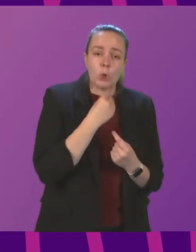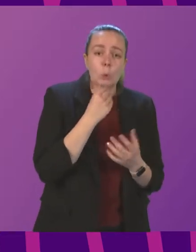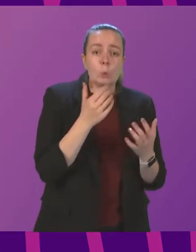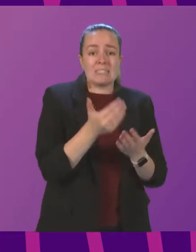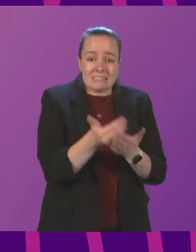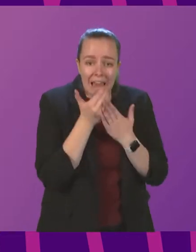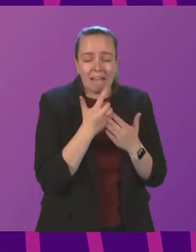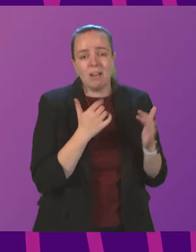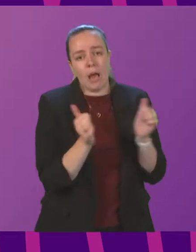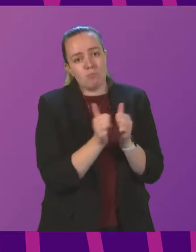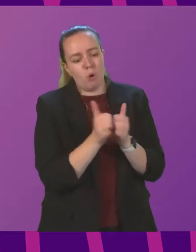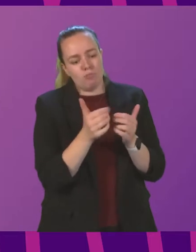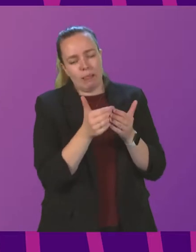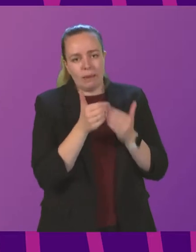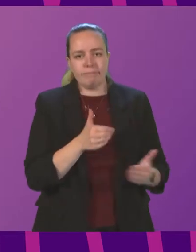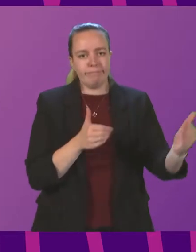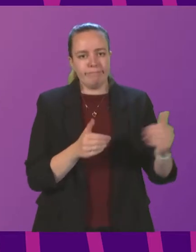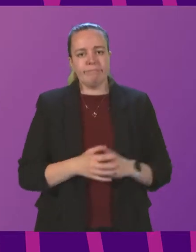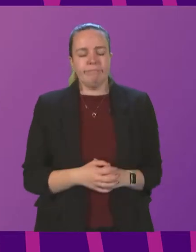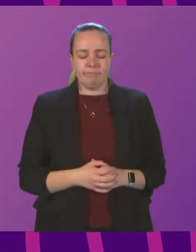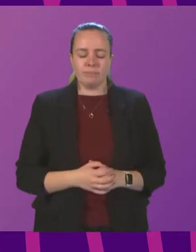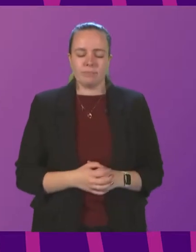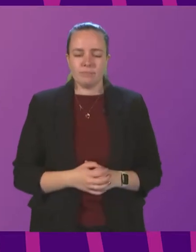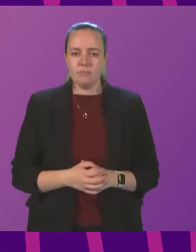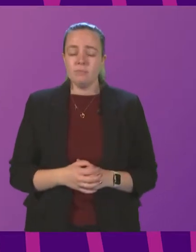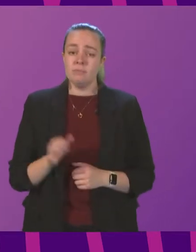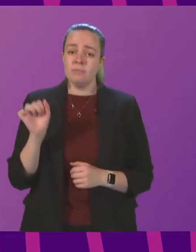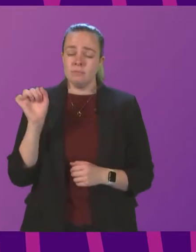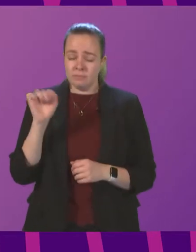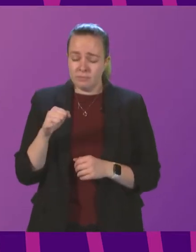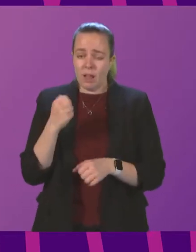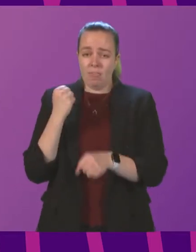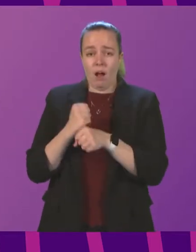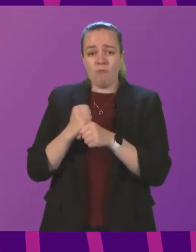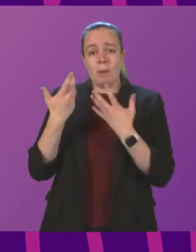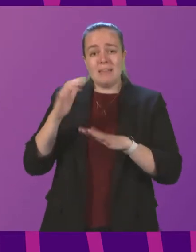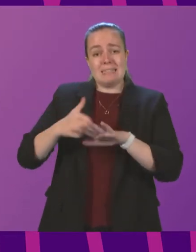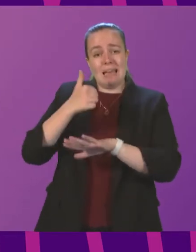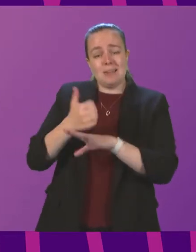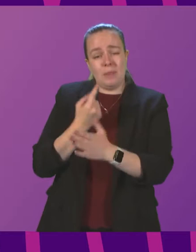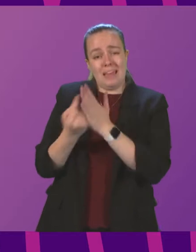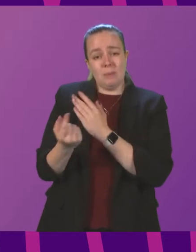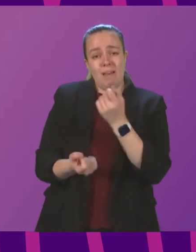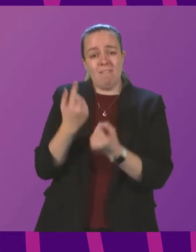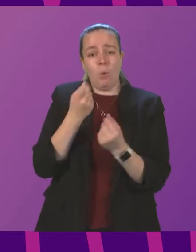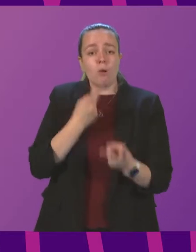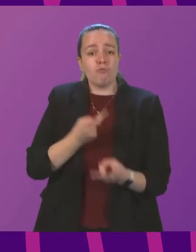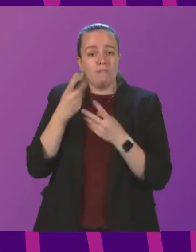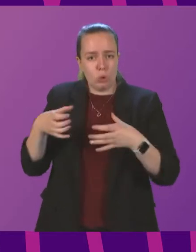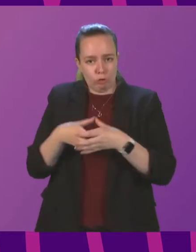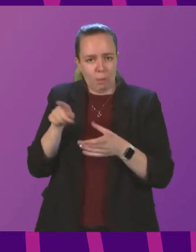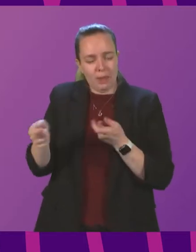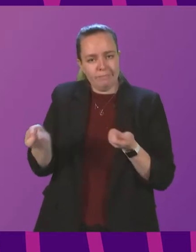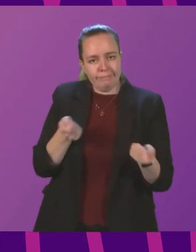and appropriately going forward? Minister. Yes, so the Scottish Government set up the Independent Fireworks Review Group, and that was